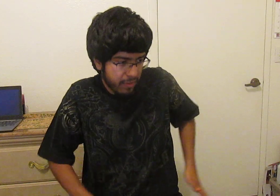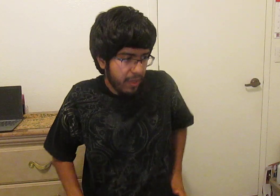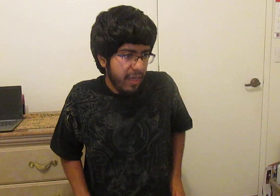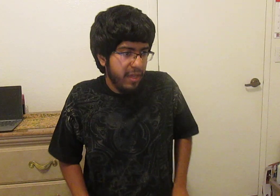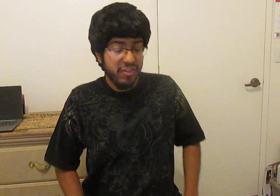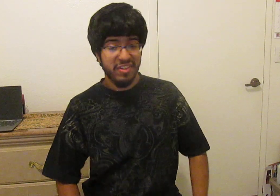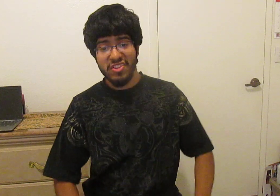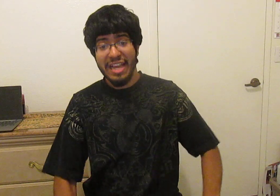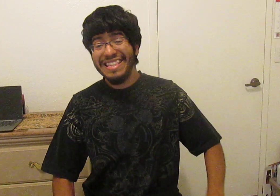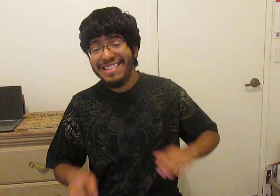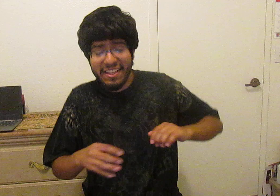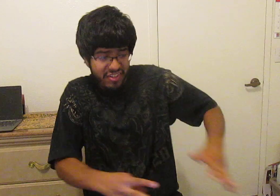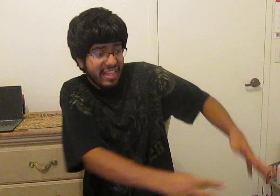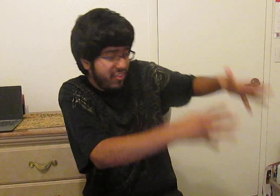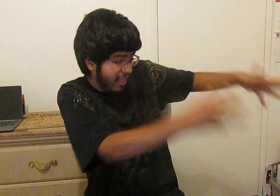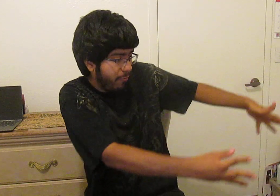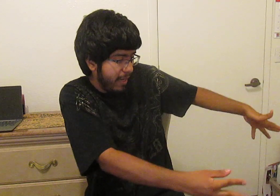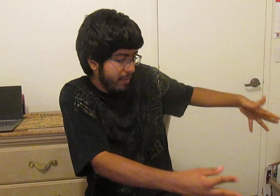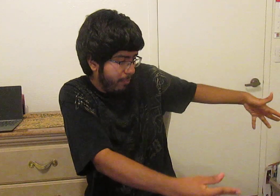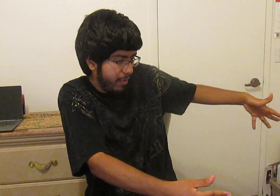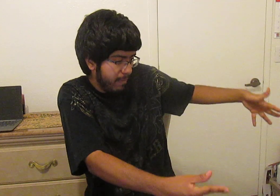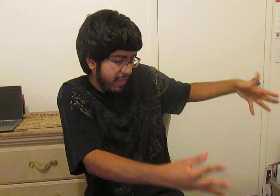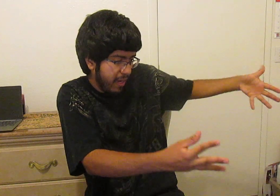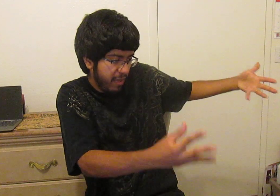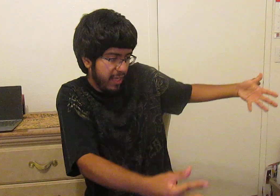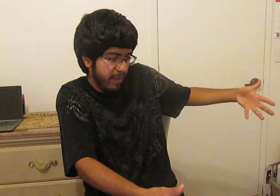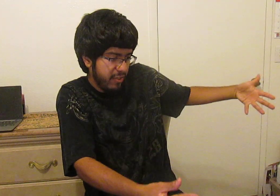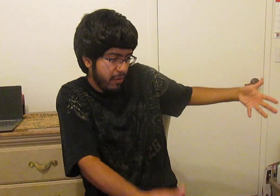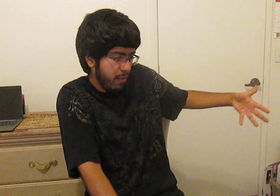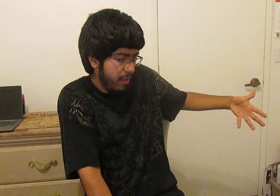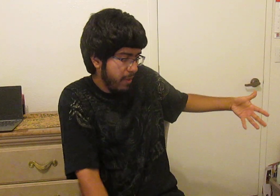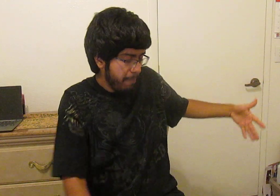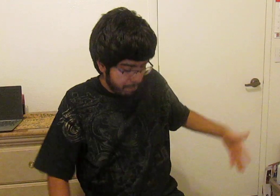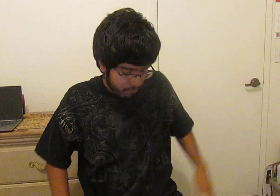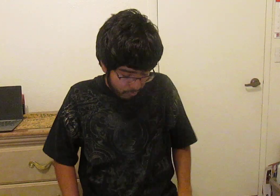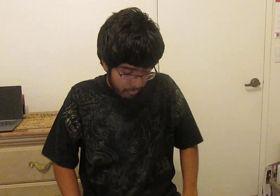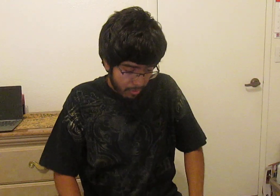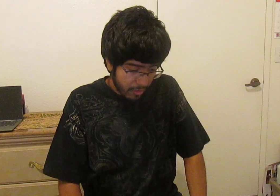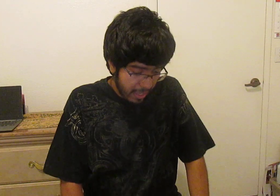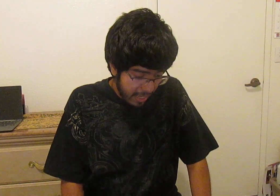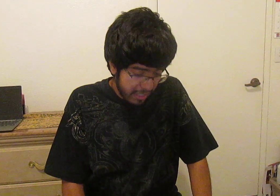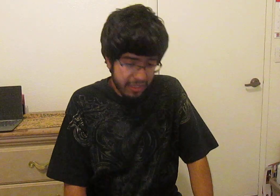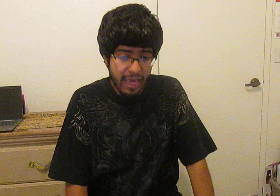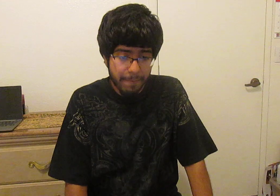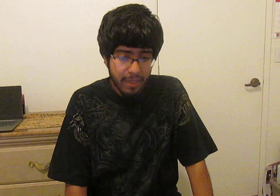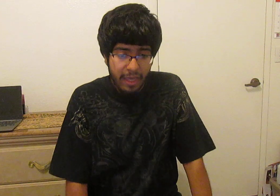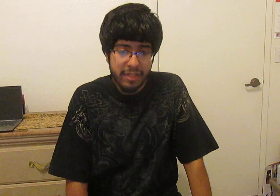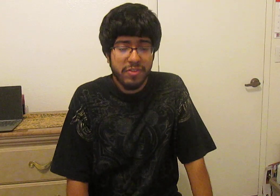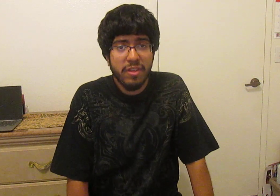it's just not it's just not safe right now to put them in the anime caveman channel and yeah I just thought